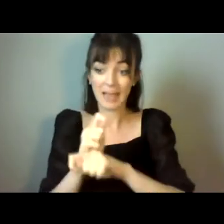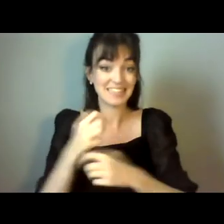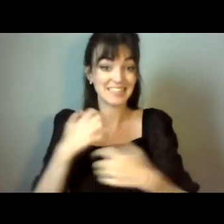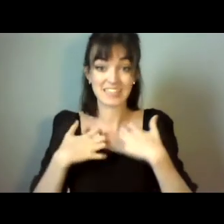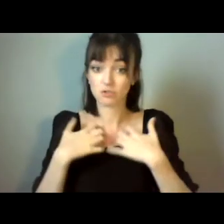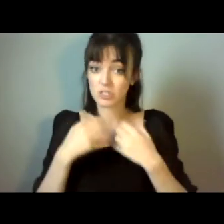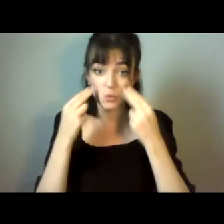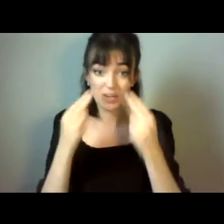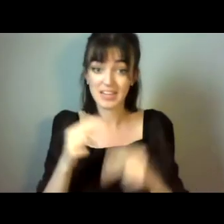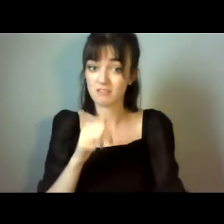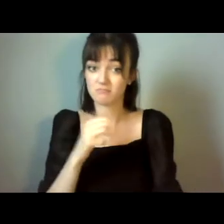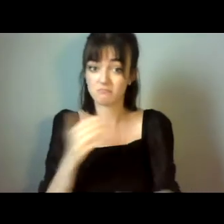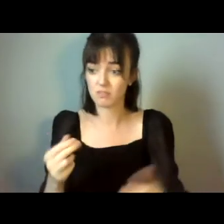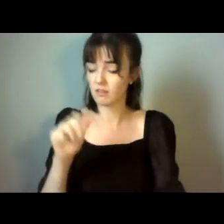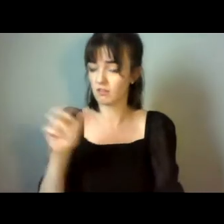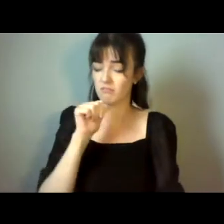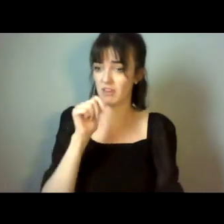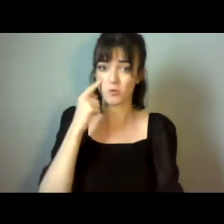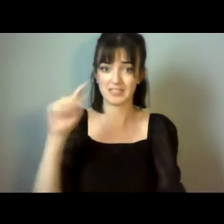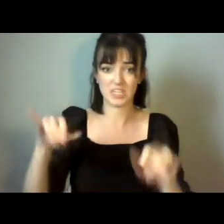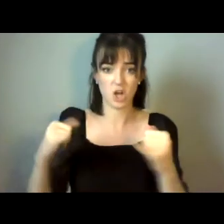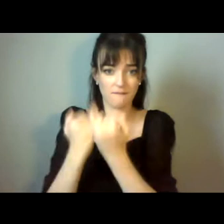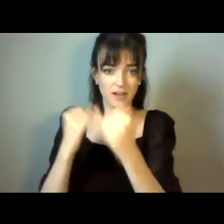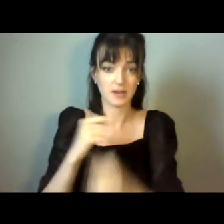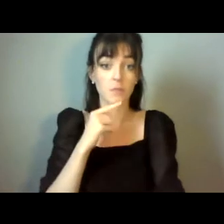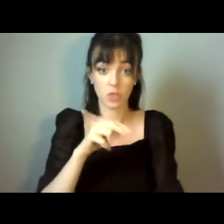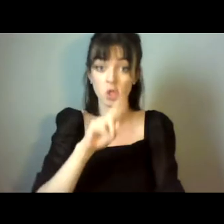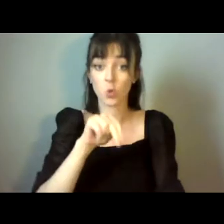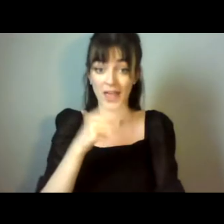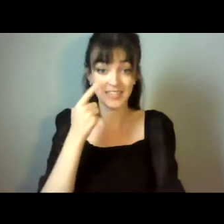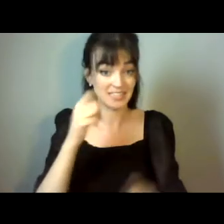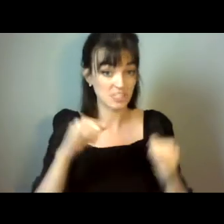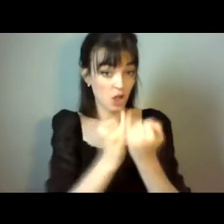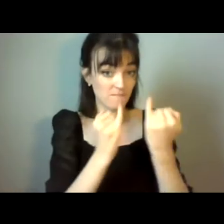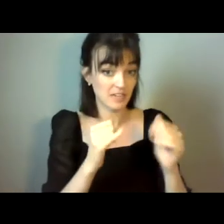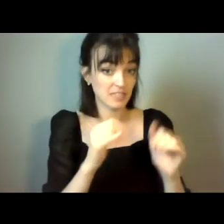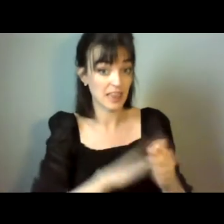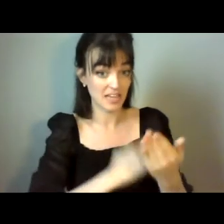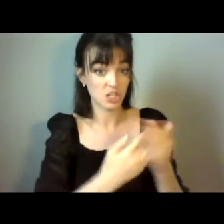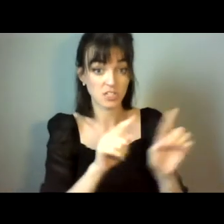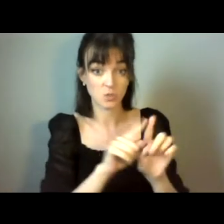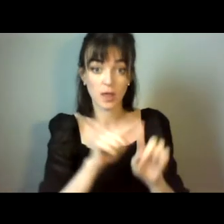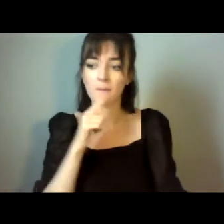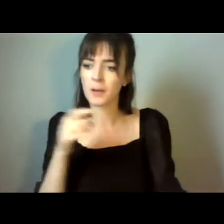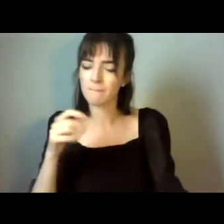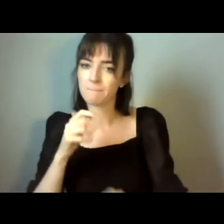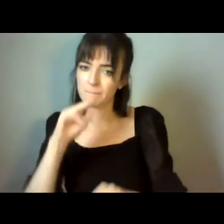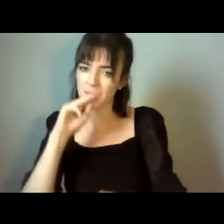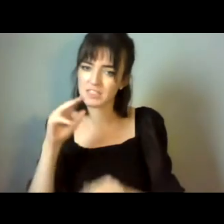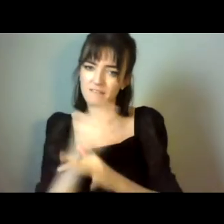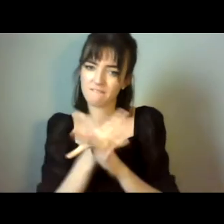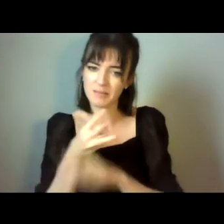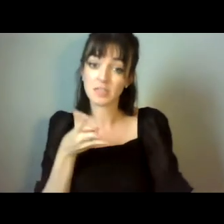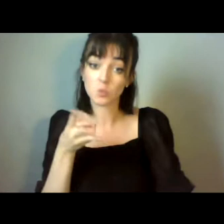a conflict between them, but apparently the UN does and the legislation does. So families will struggle with that. And